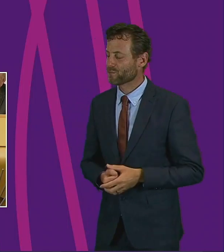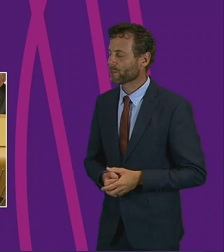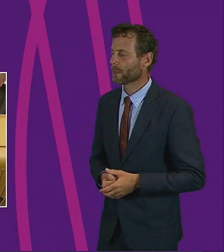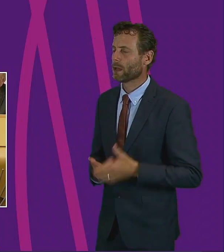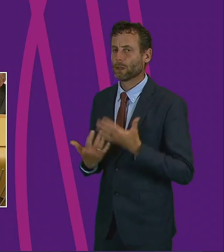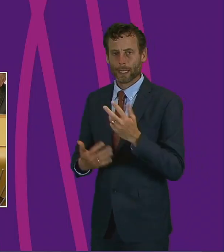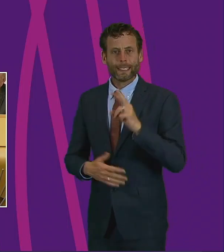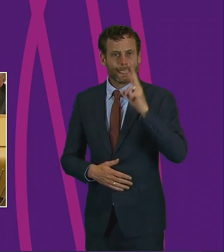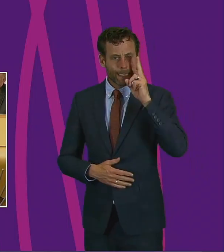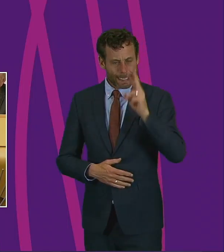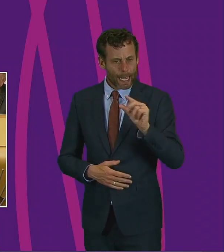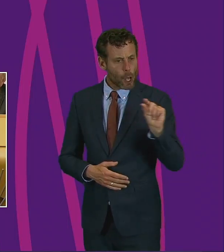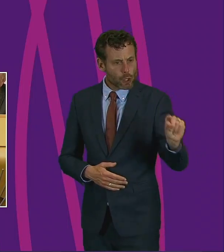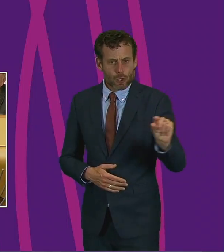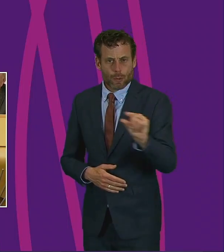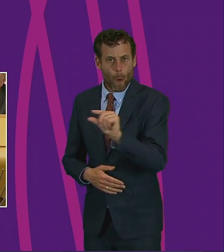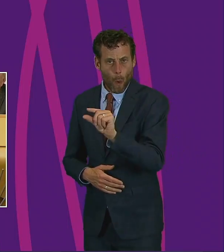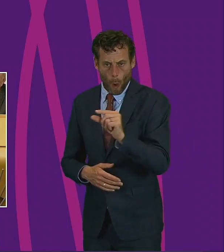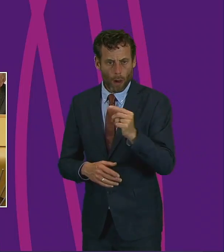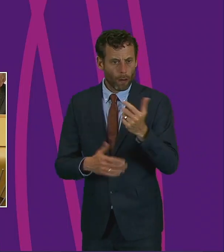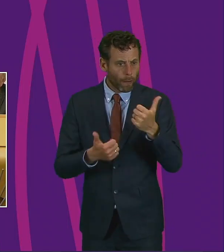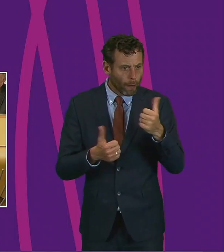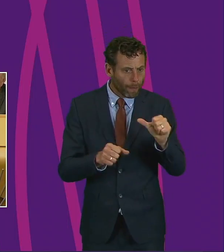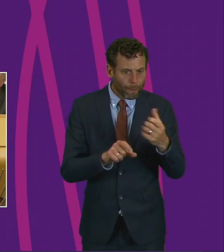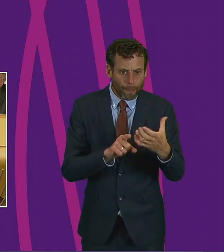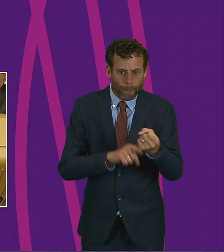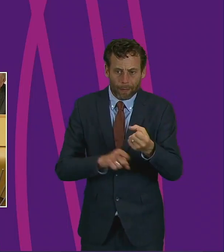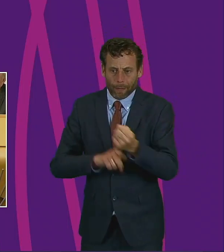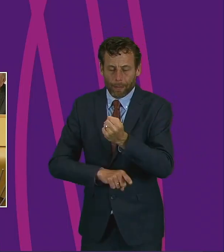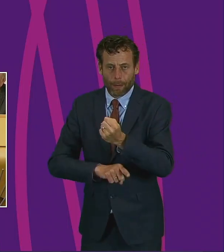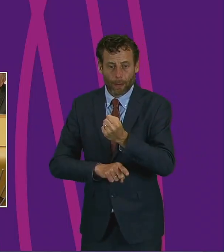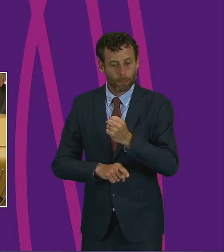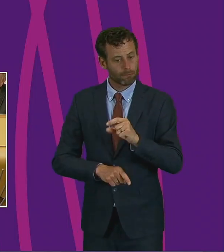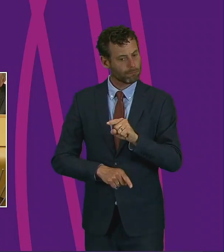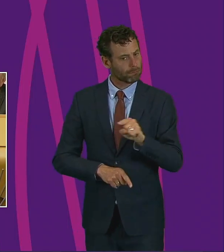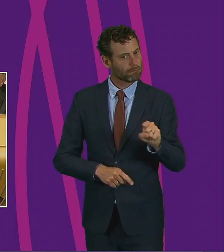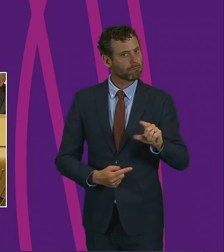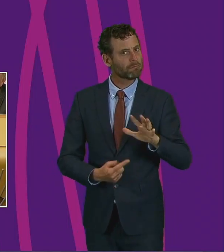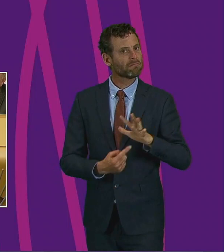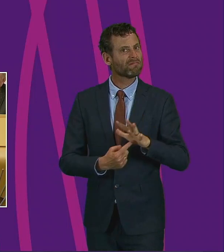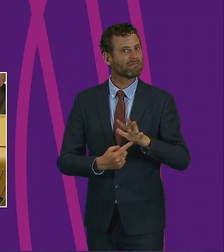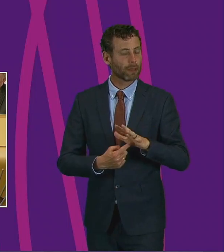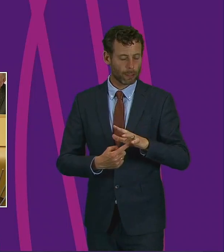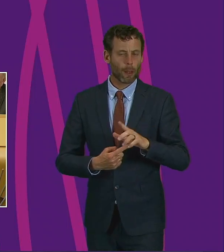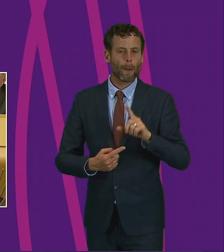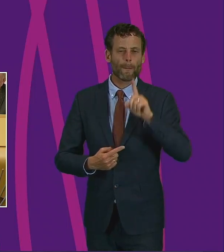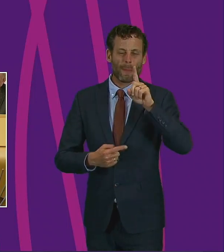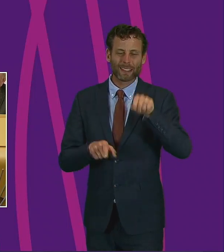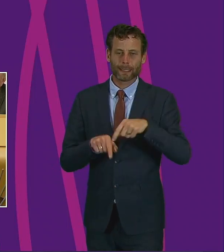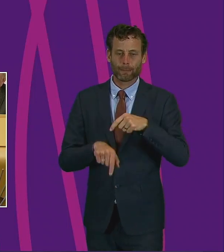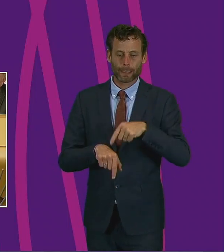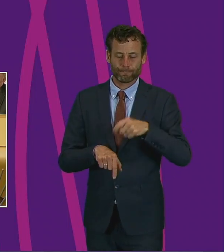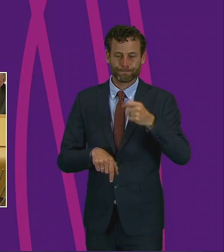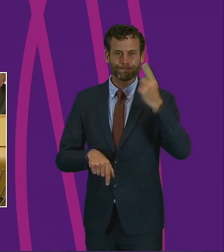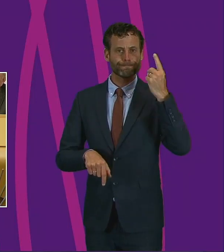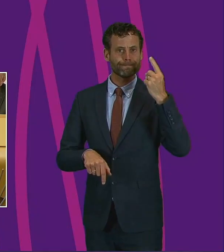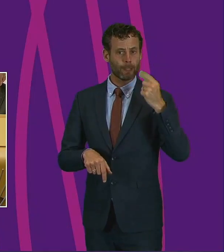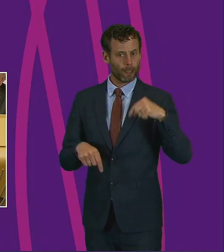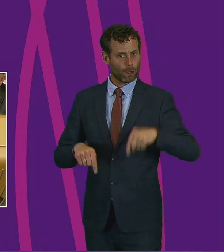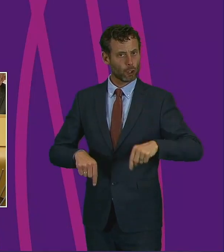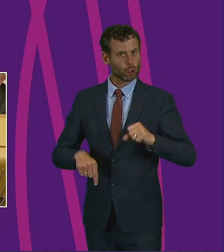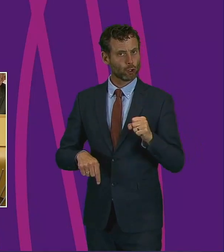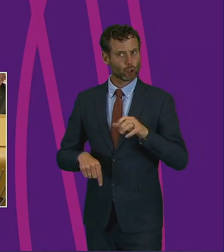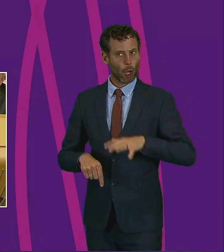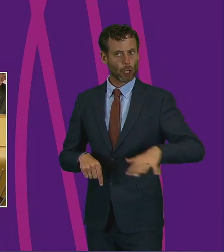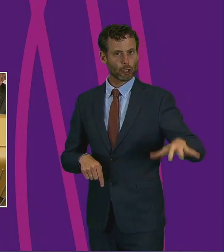but not insignificant glimmers of hope, this period has also highlighted existing inequalities and deep divisions within Scottish